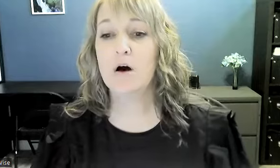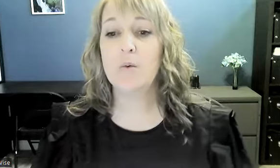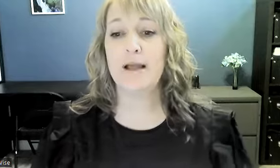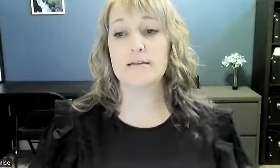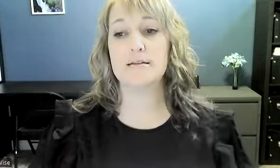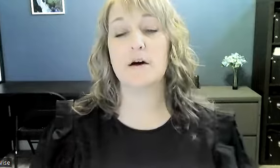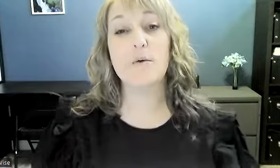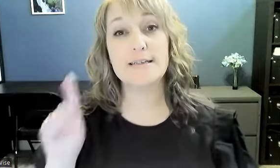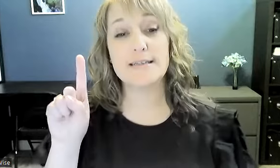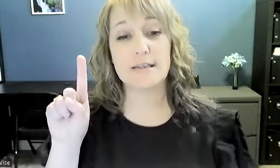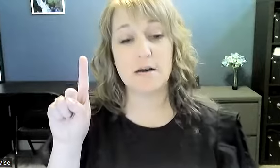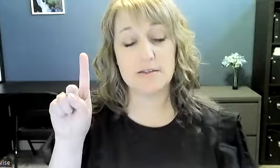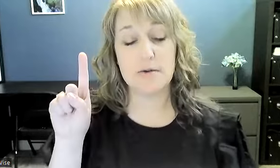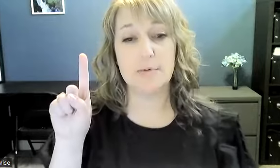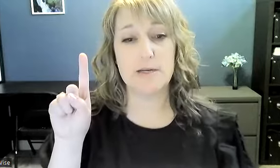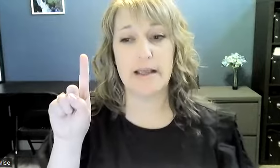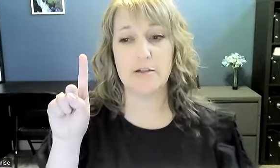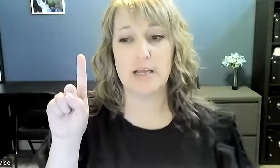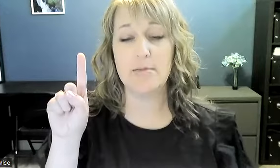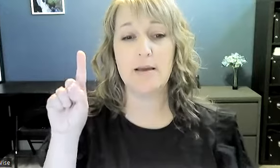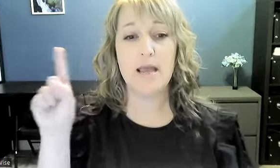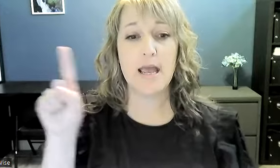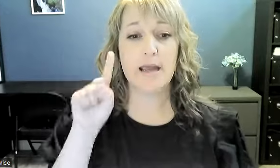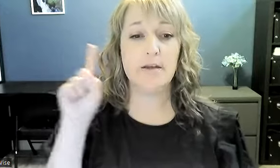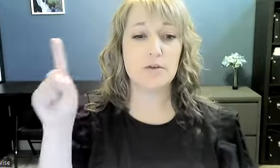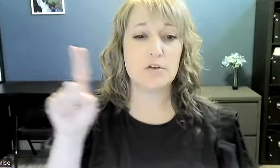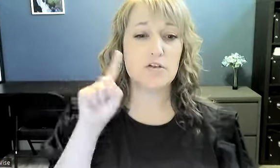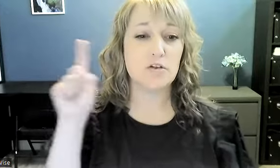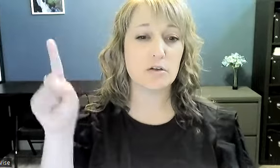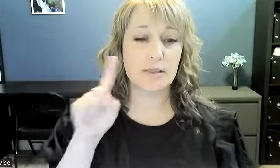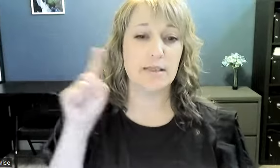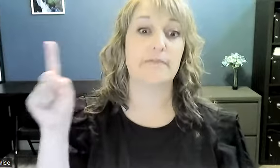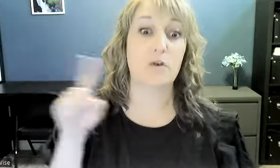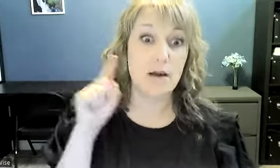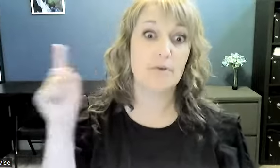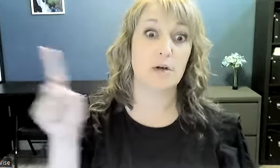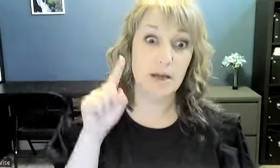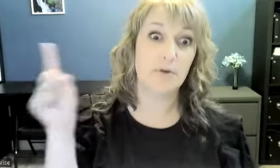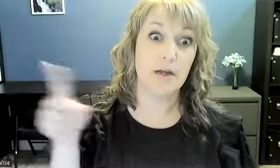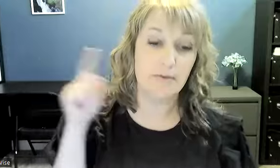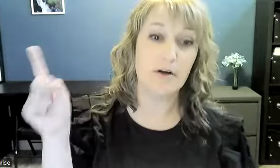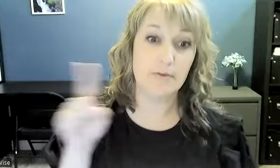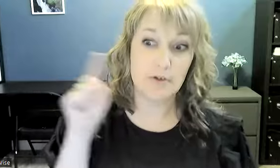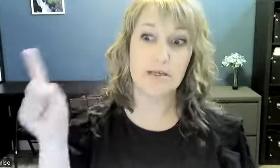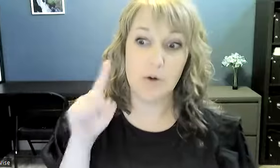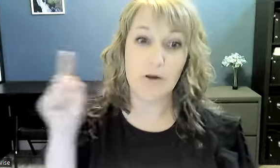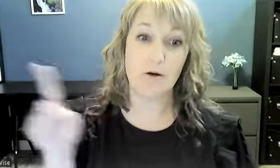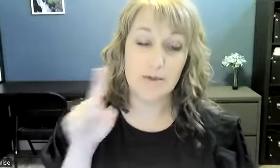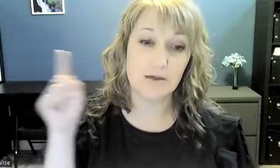always always is it also a number one hand shape and you circle it like forever and ever and ever and ever and you keep going always